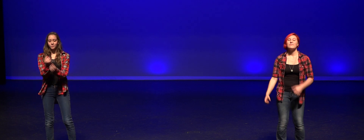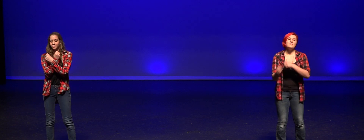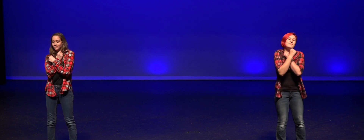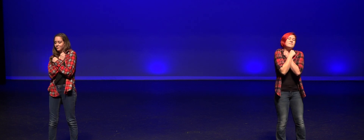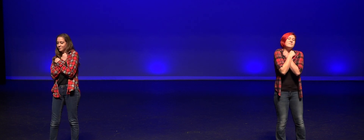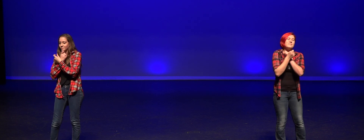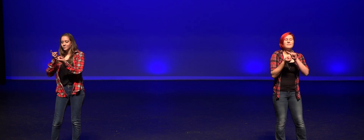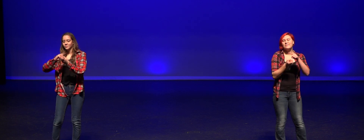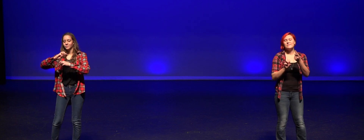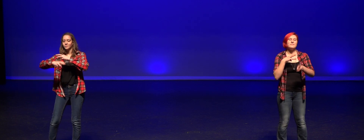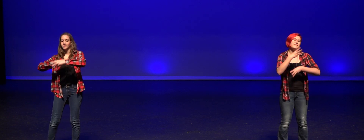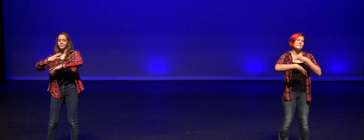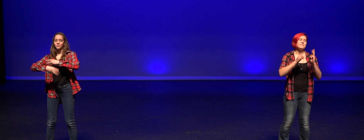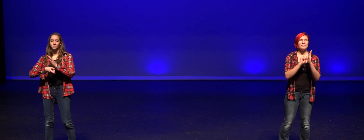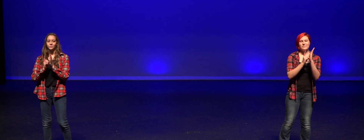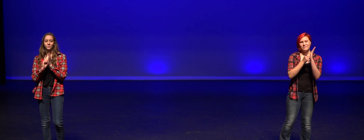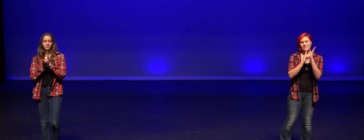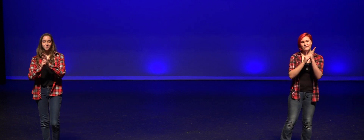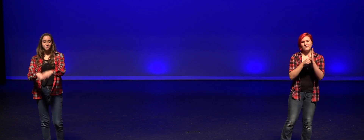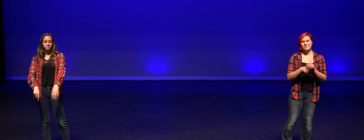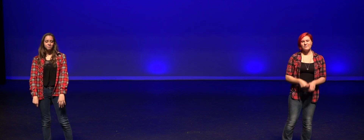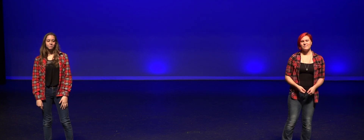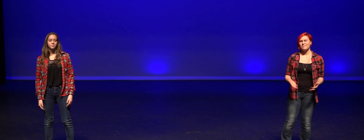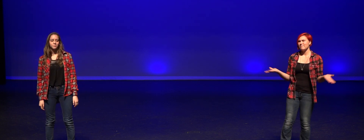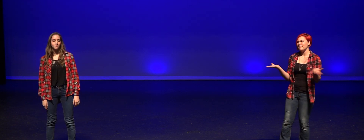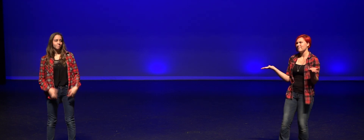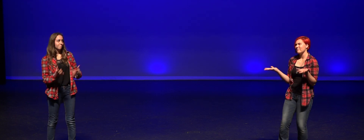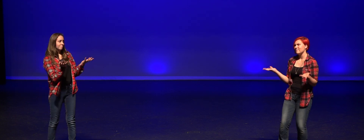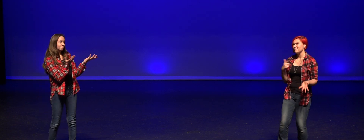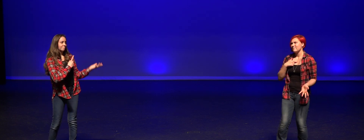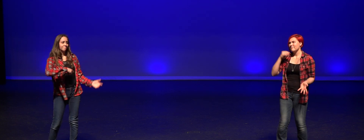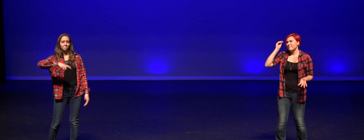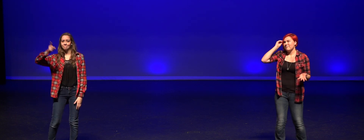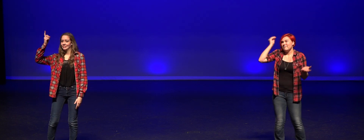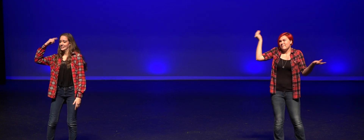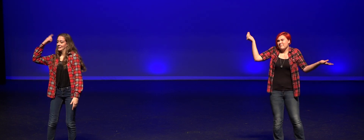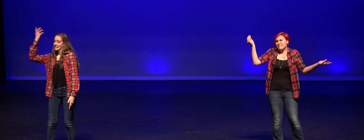Love can change the world in a moment But what do I know?